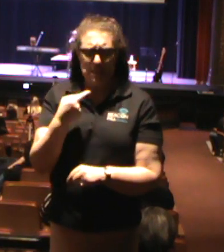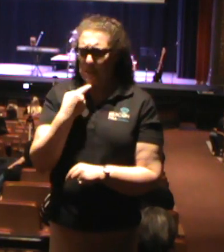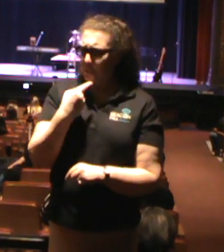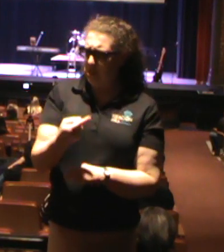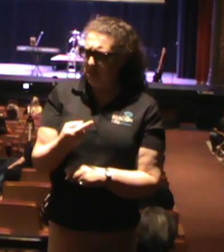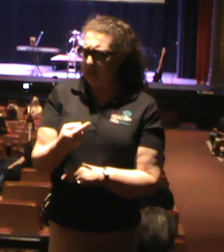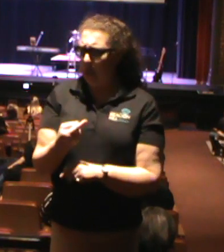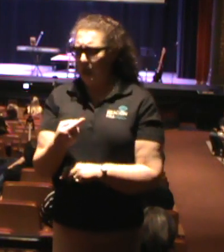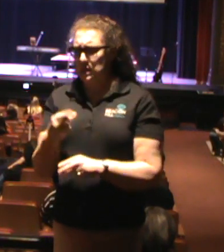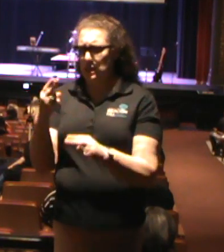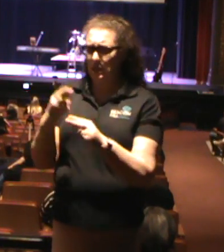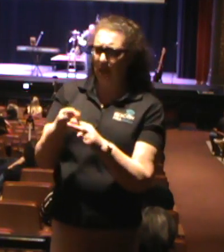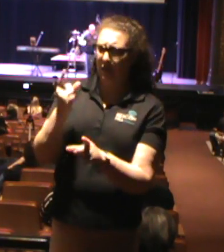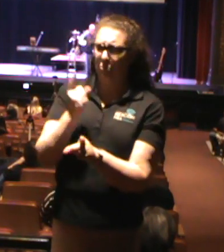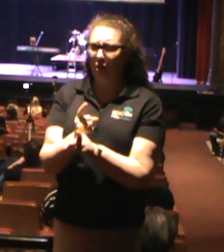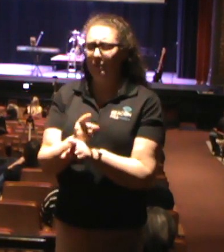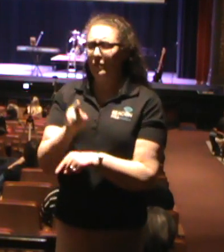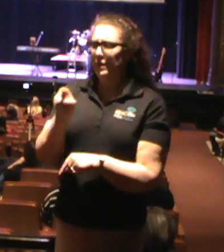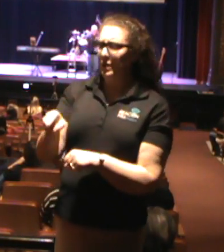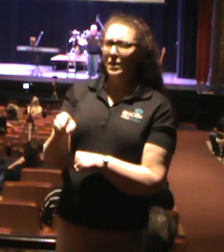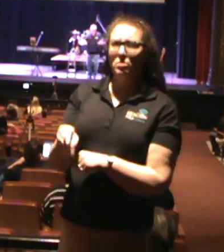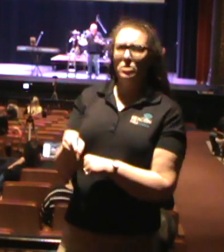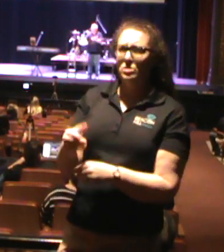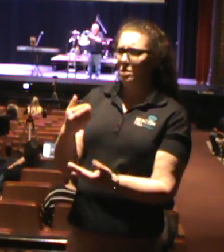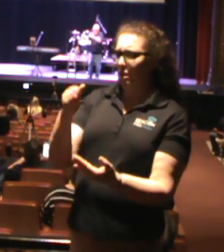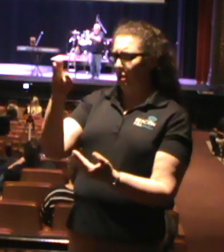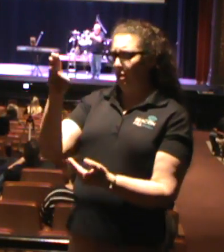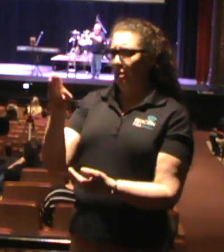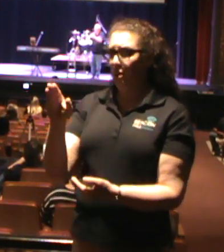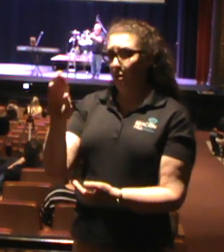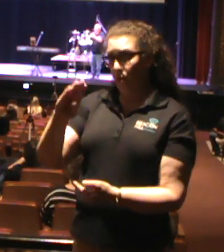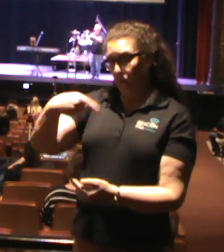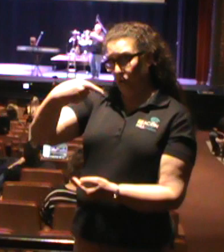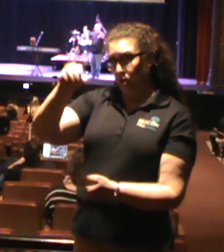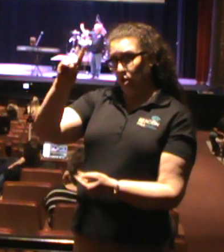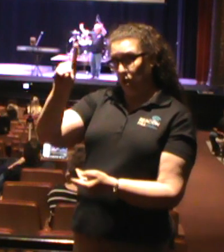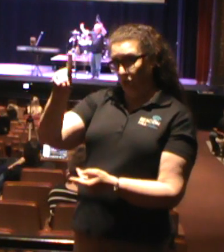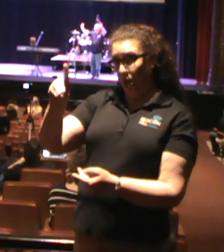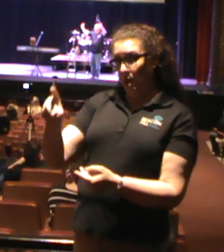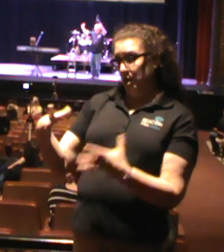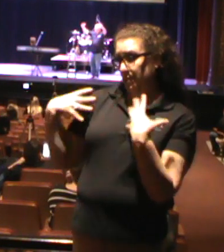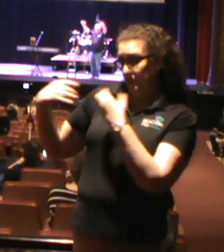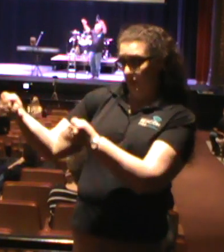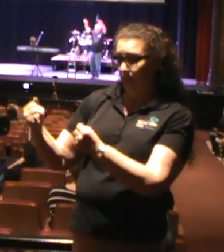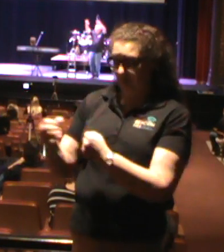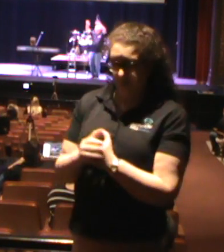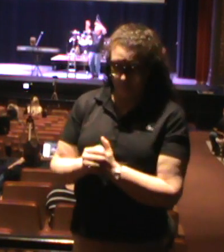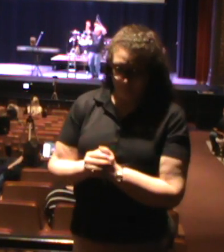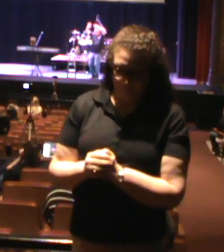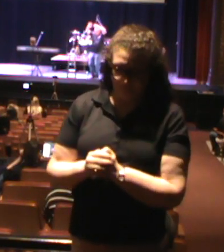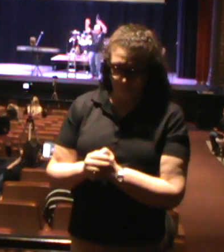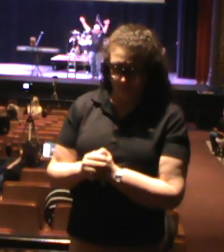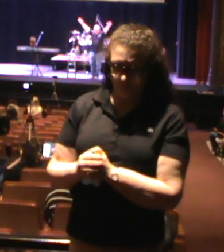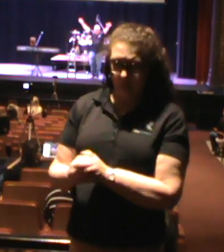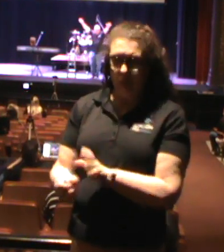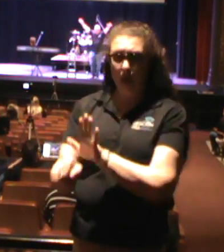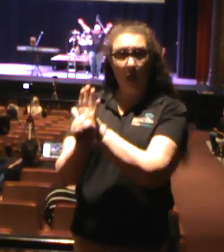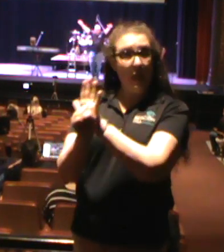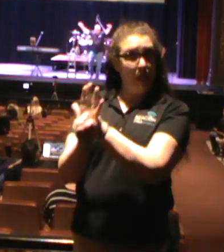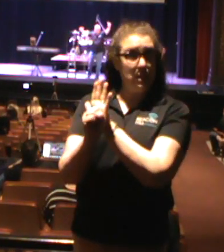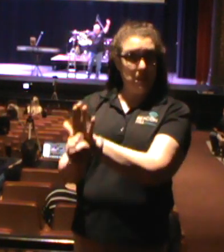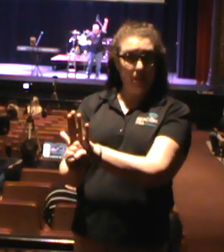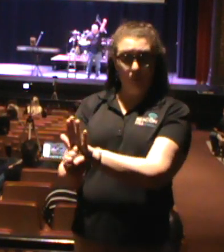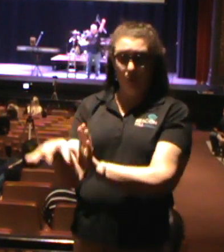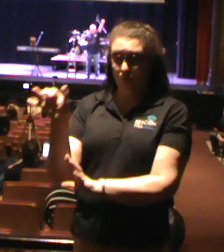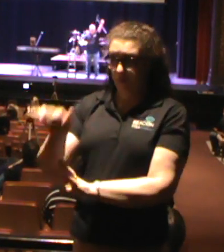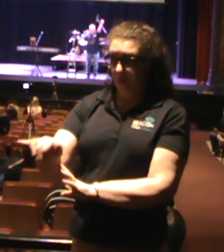of healing. As a of fact, the emblem, you would appreciate this, the emblem of this temple here